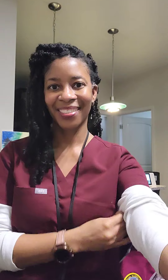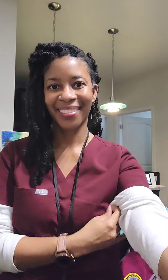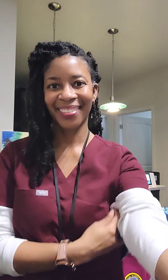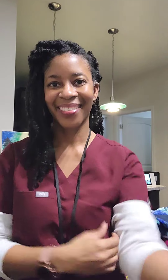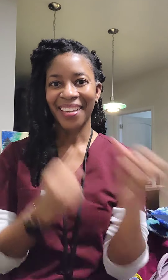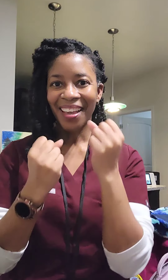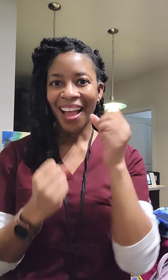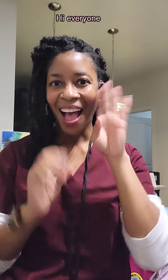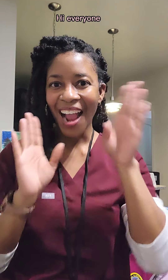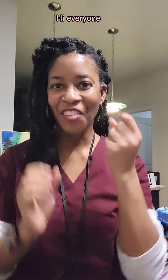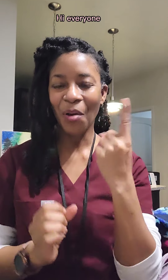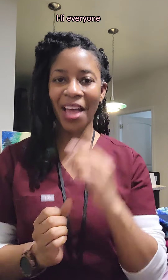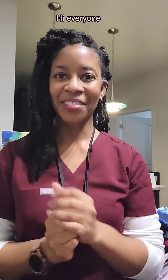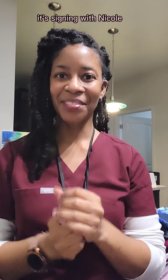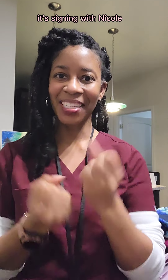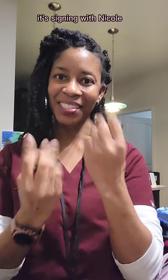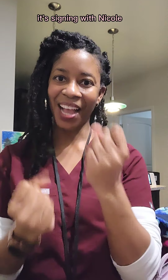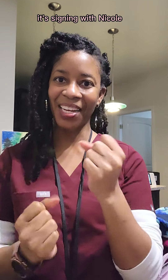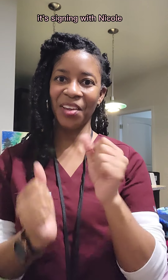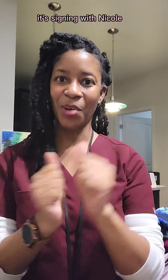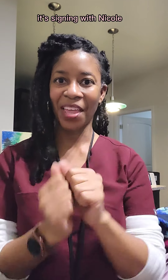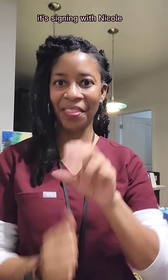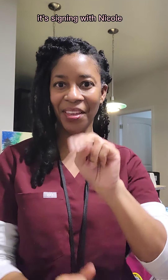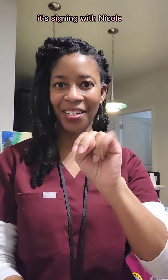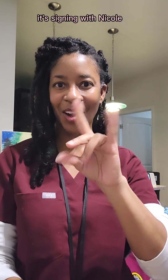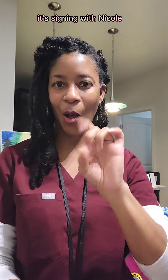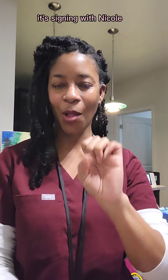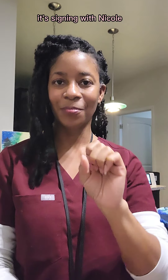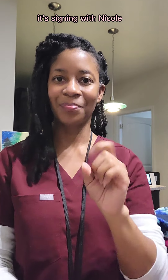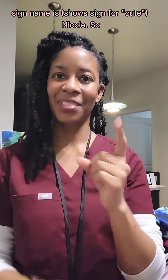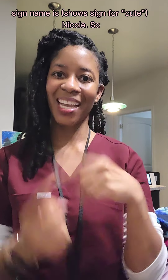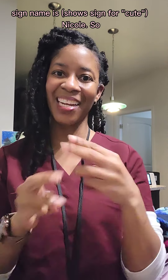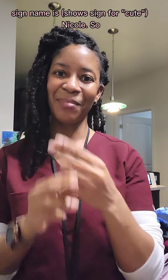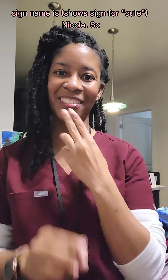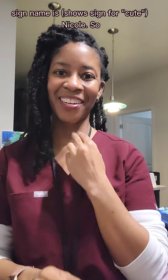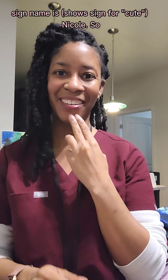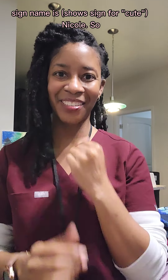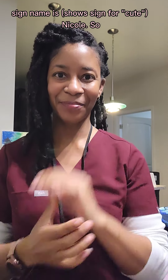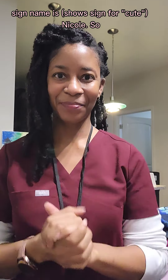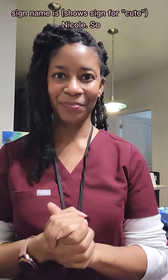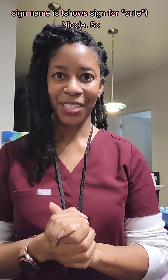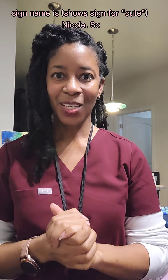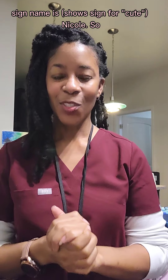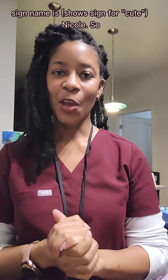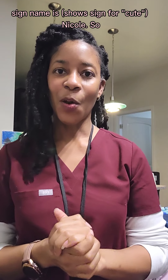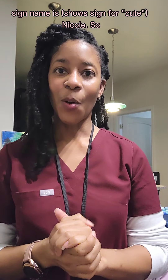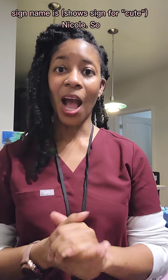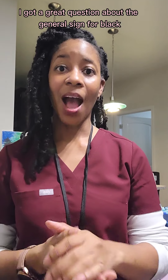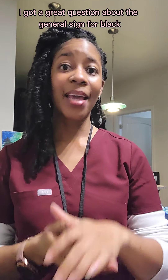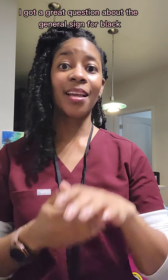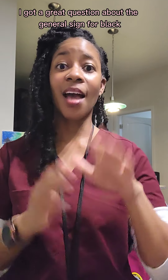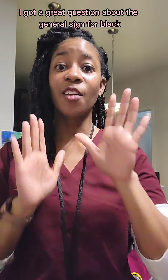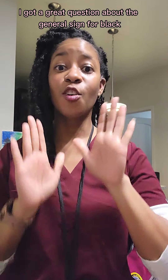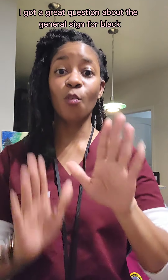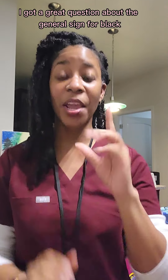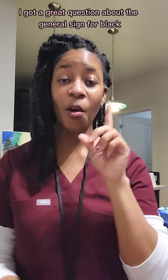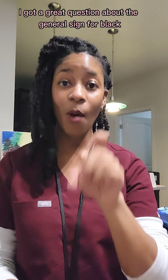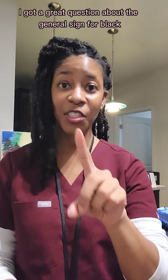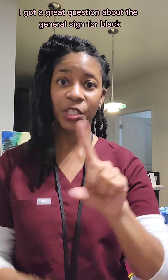Hi everyone! It's Signing with Nicole. Signing with Nicole. So I got a great question